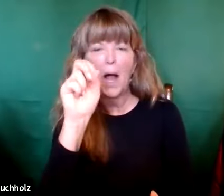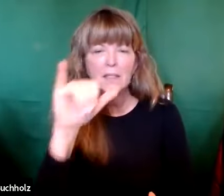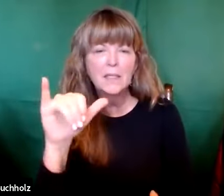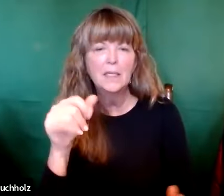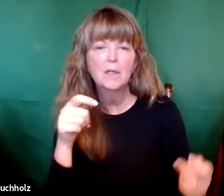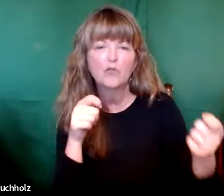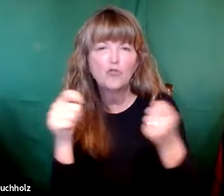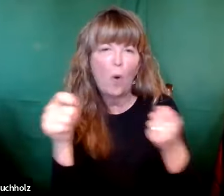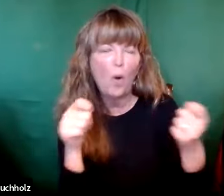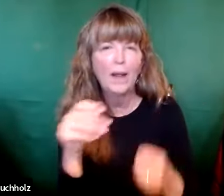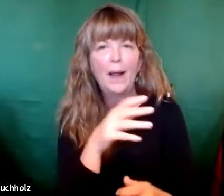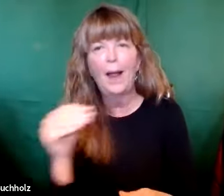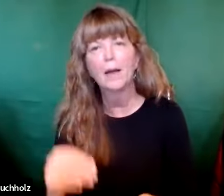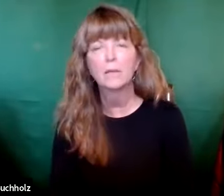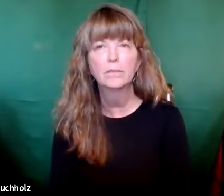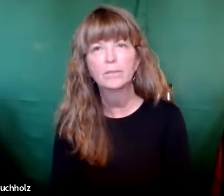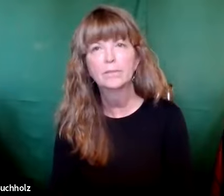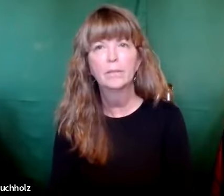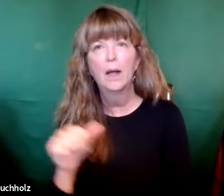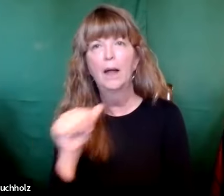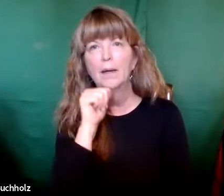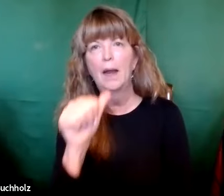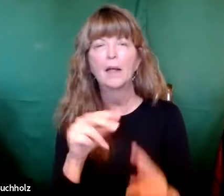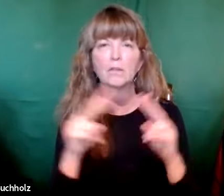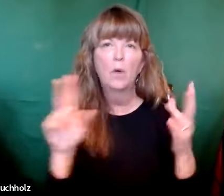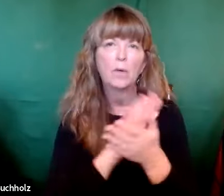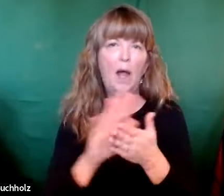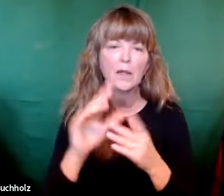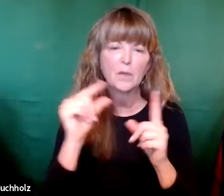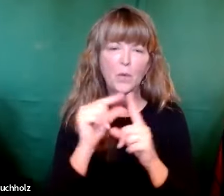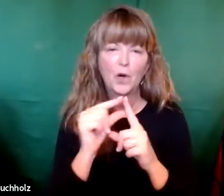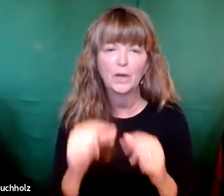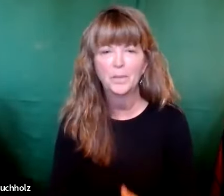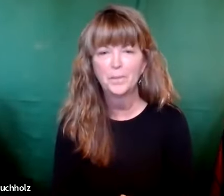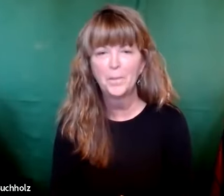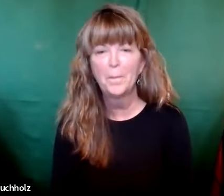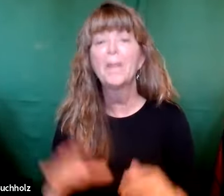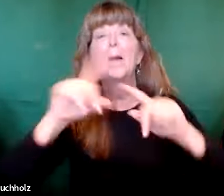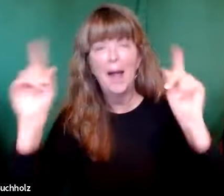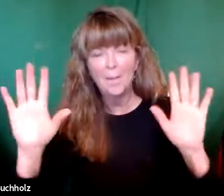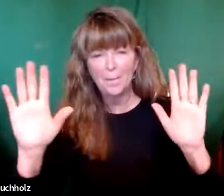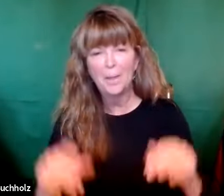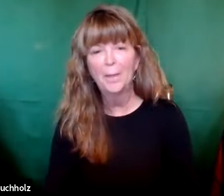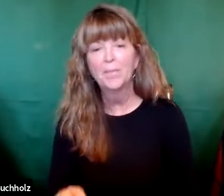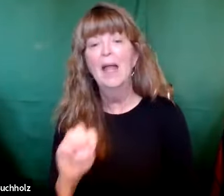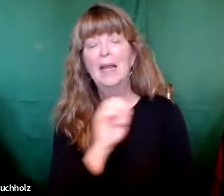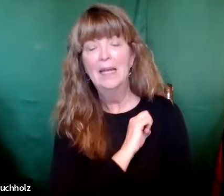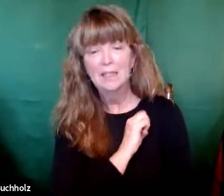tend to be called bossy, controlling, and a not very nice word. Right? However,